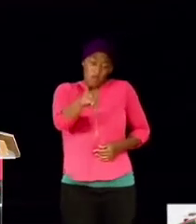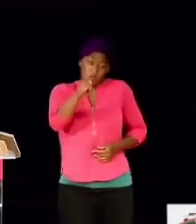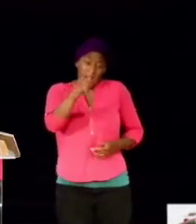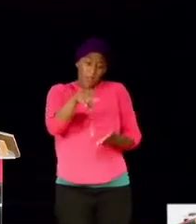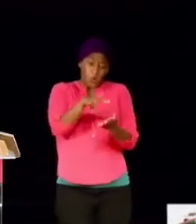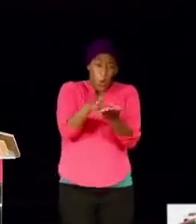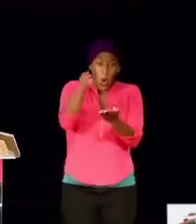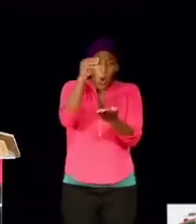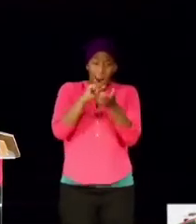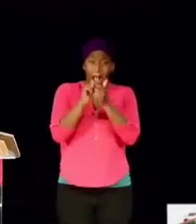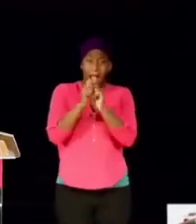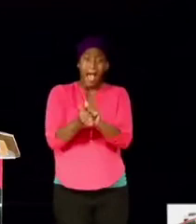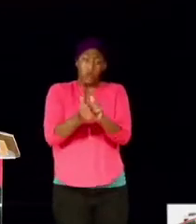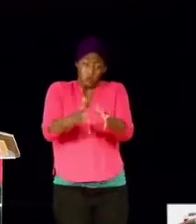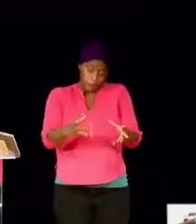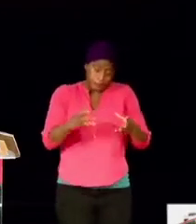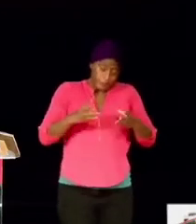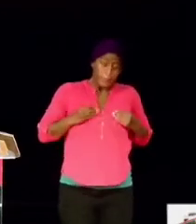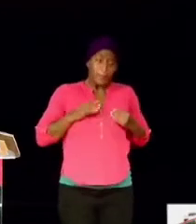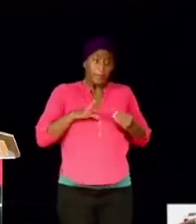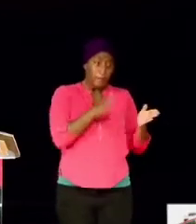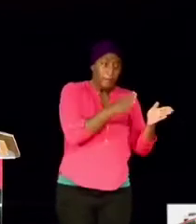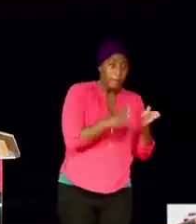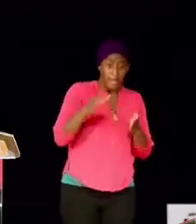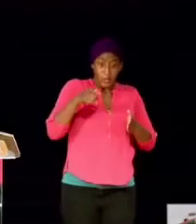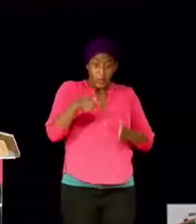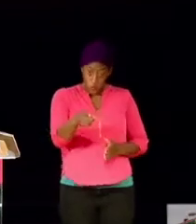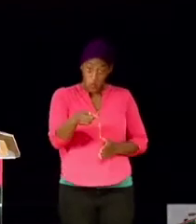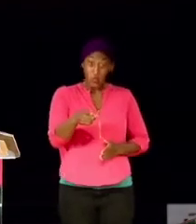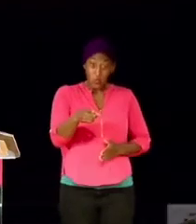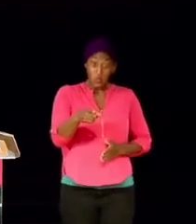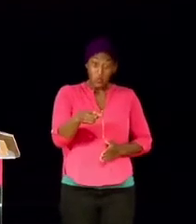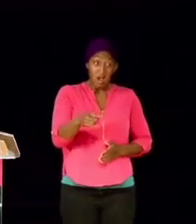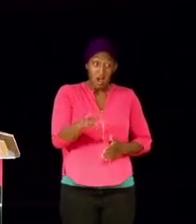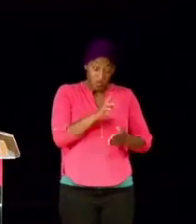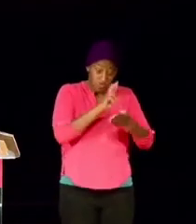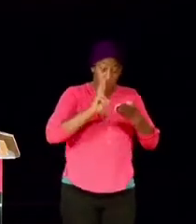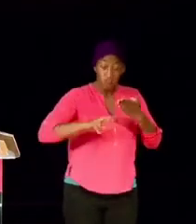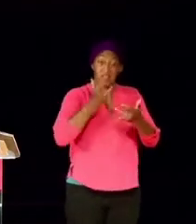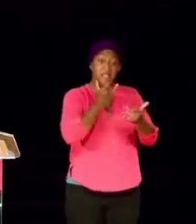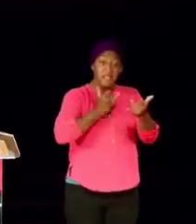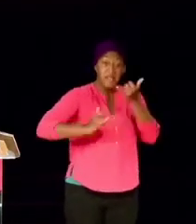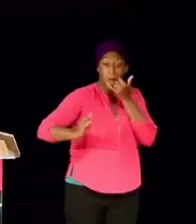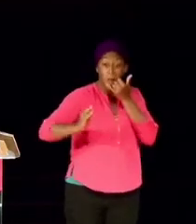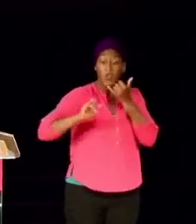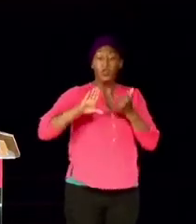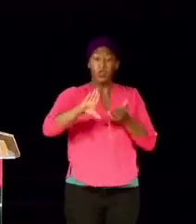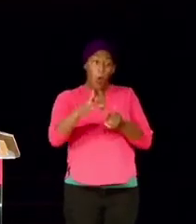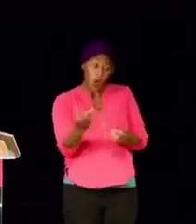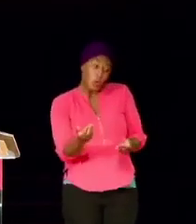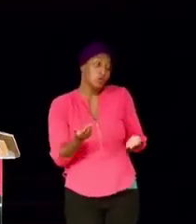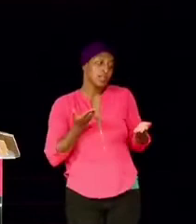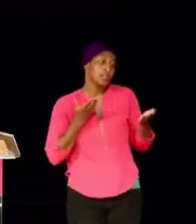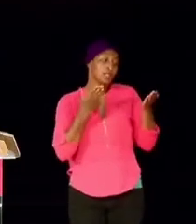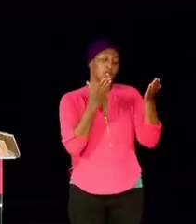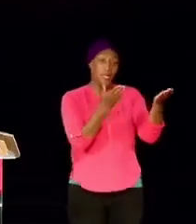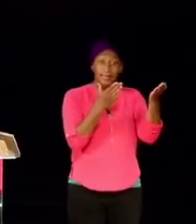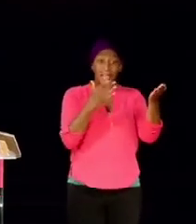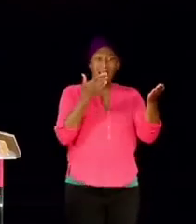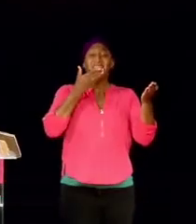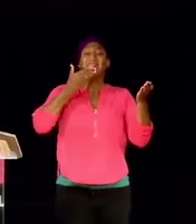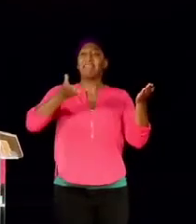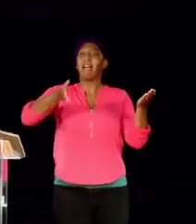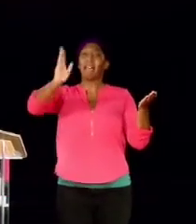whether you like it or not. Sarah, it was your suggestion. But thanks be to God that